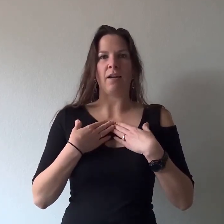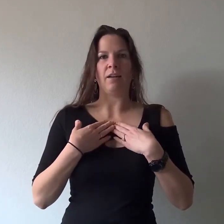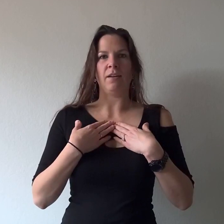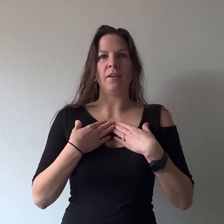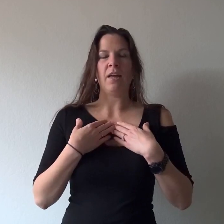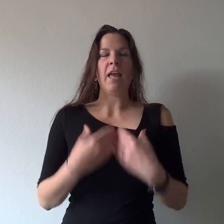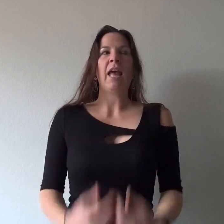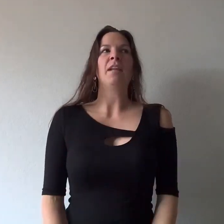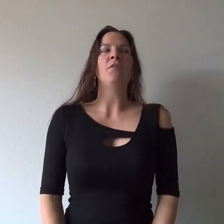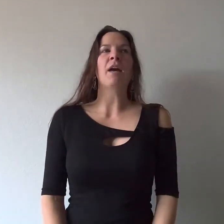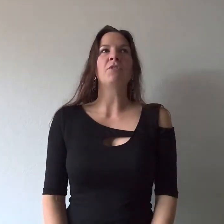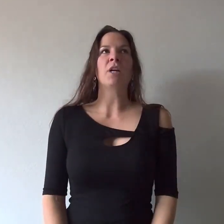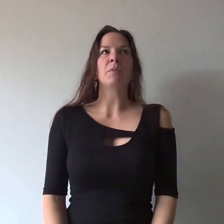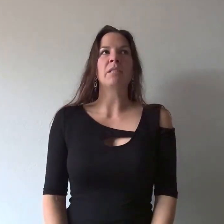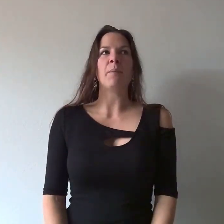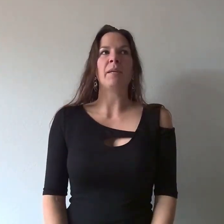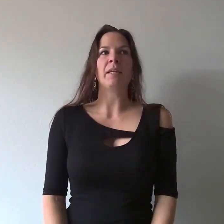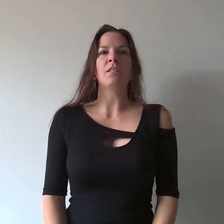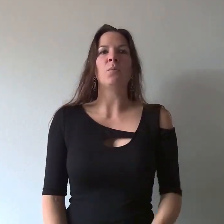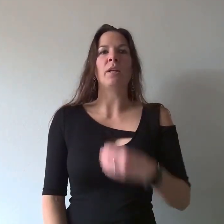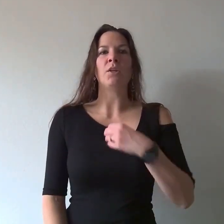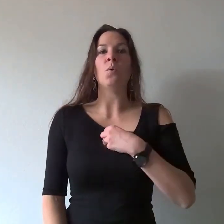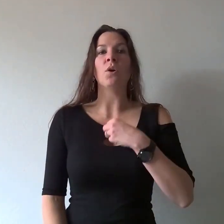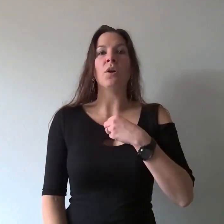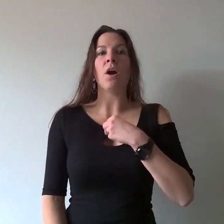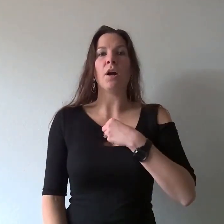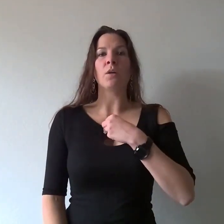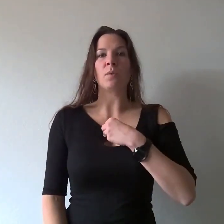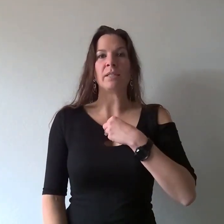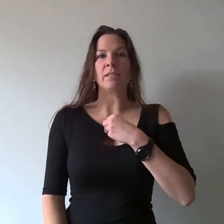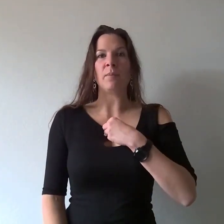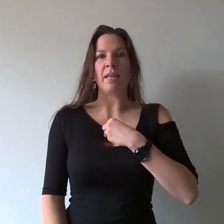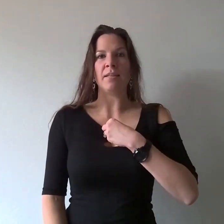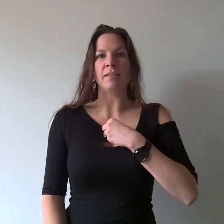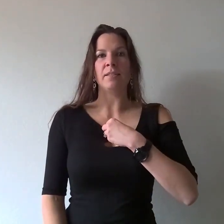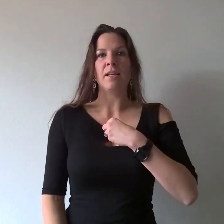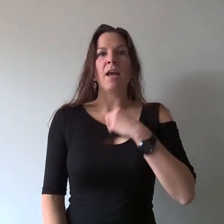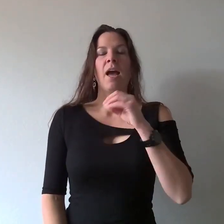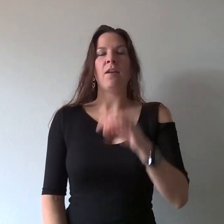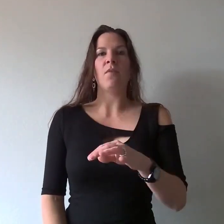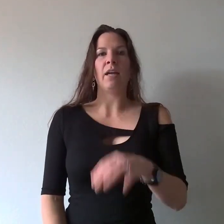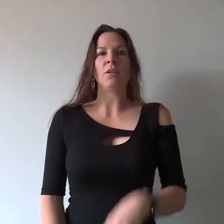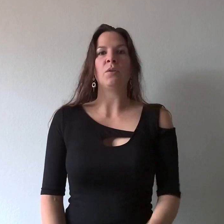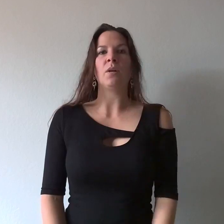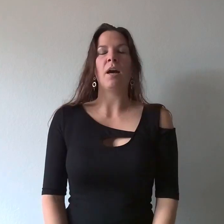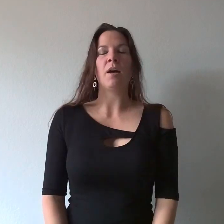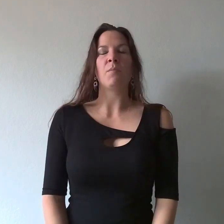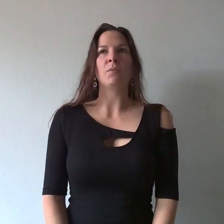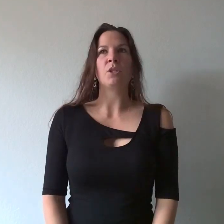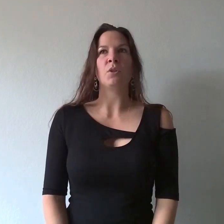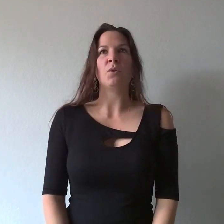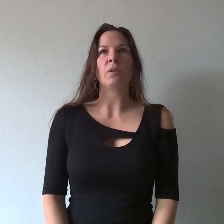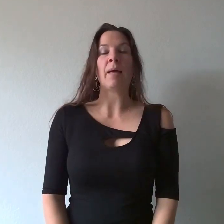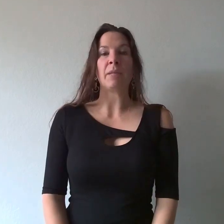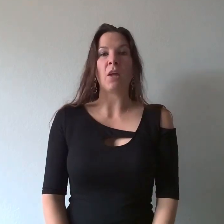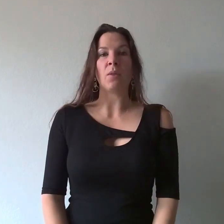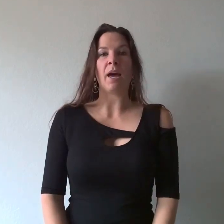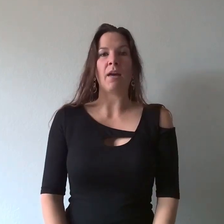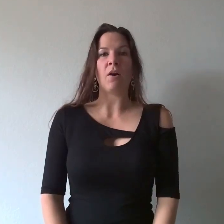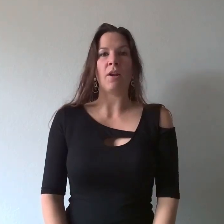and if you have trouble tapping into what your heart wisdom is I invite you to let me know that on